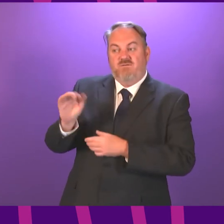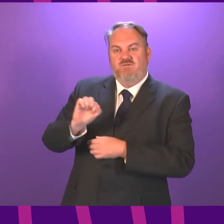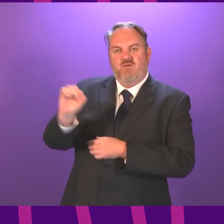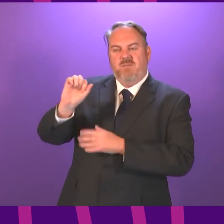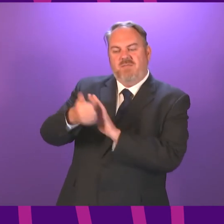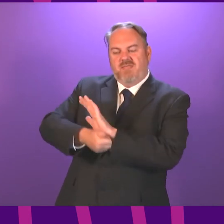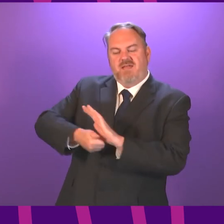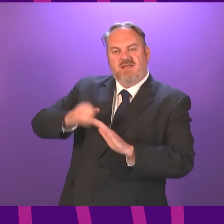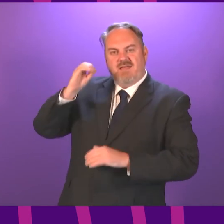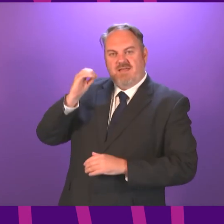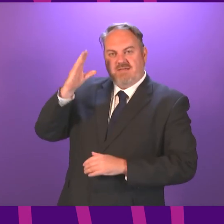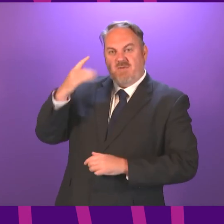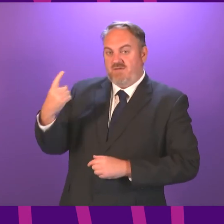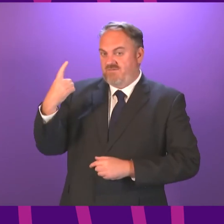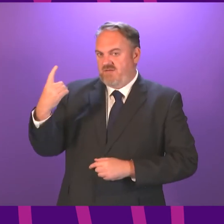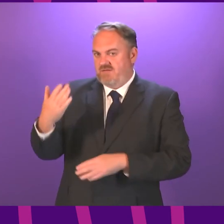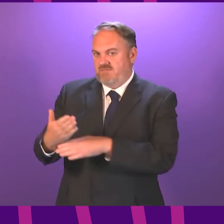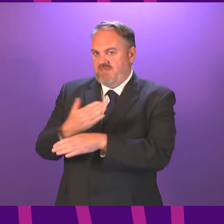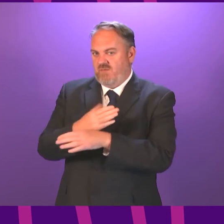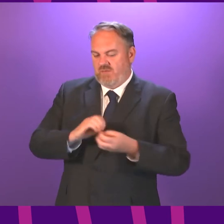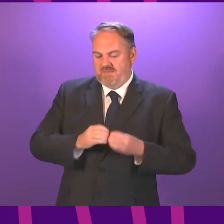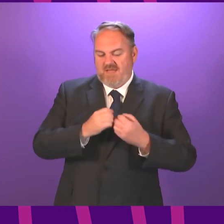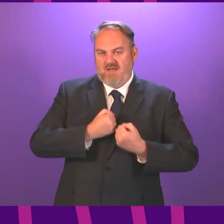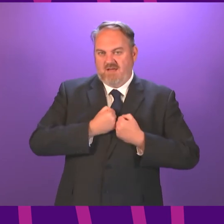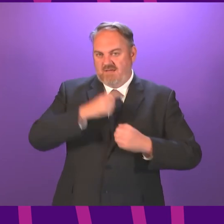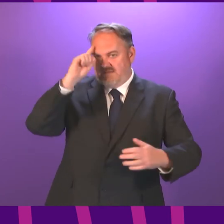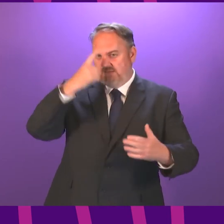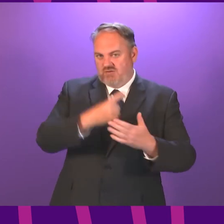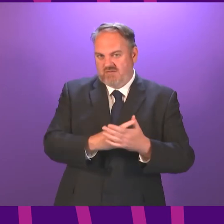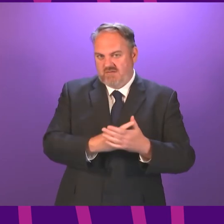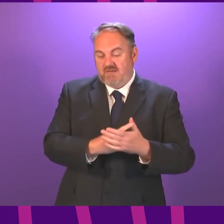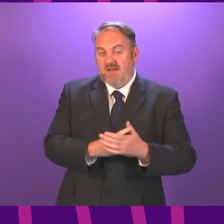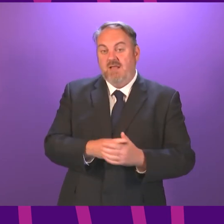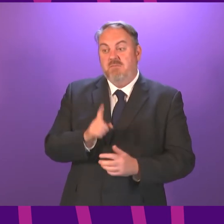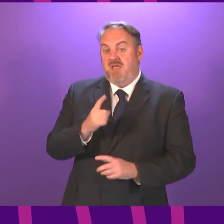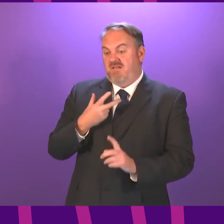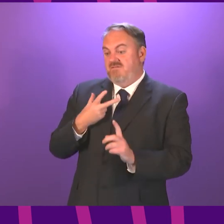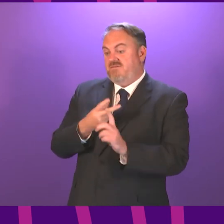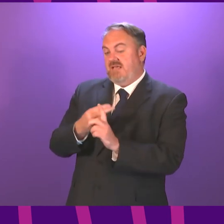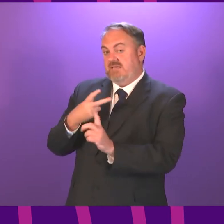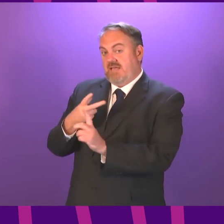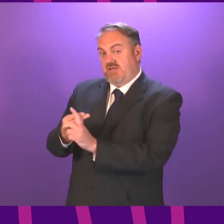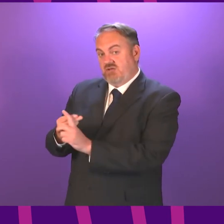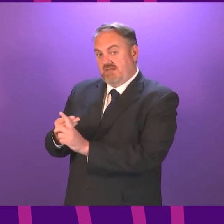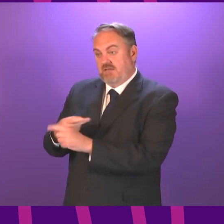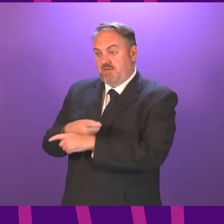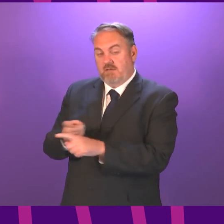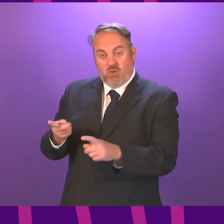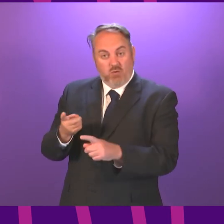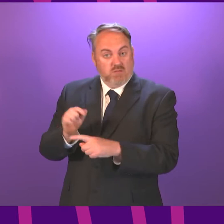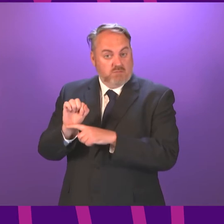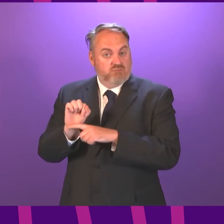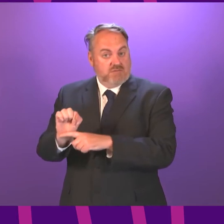our vaccination decisions. However, vaccination may very well be a really important way of giving children greater